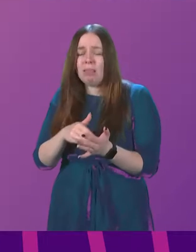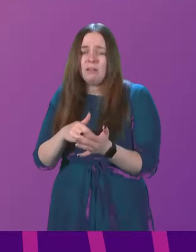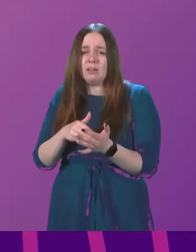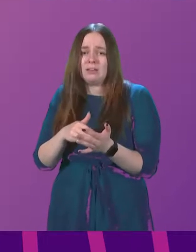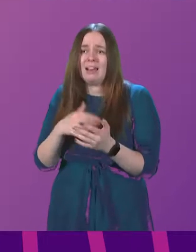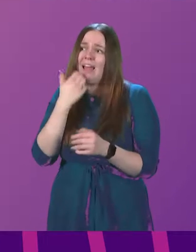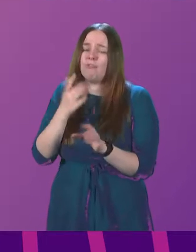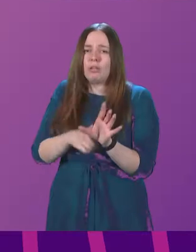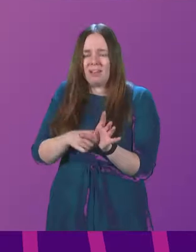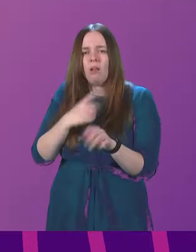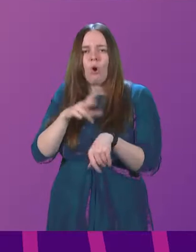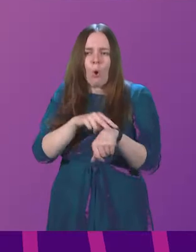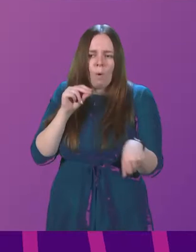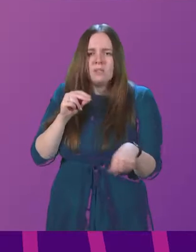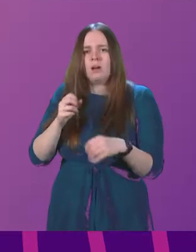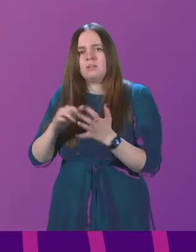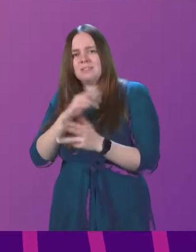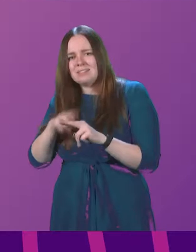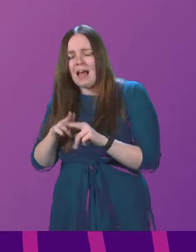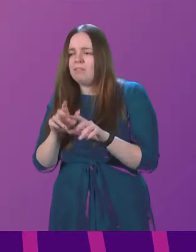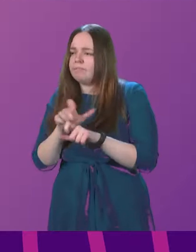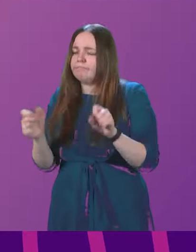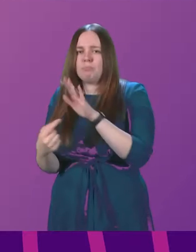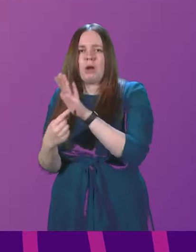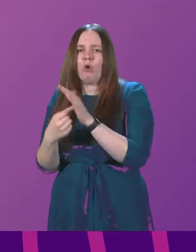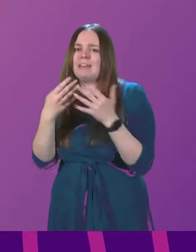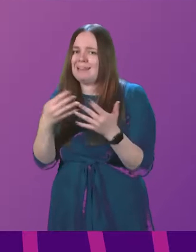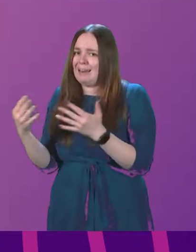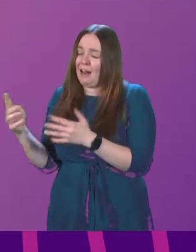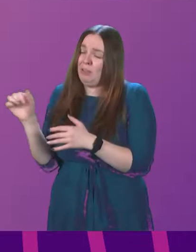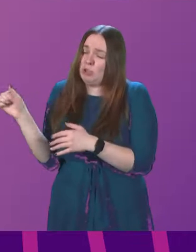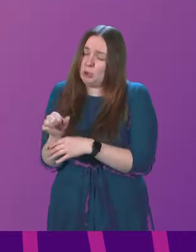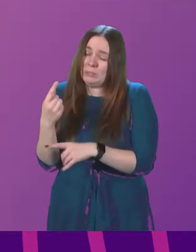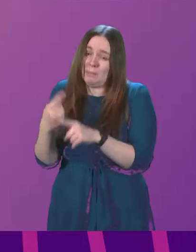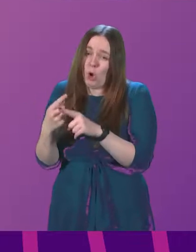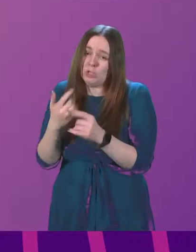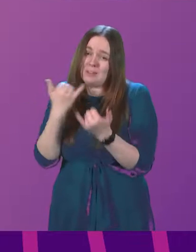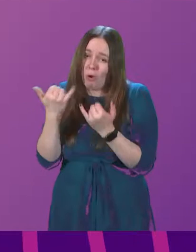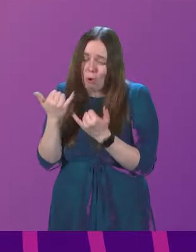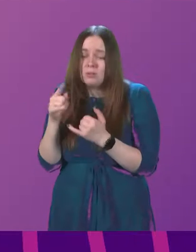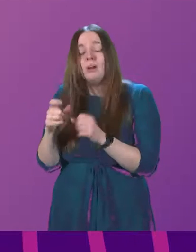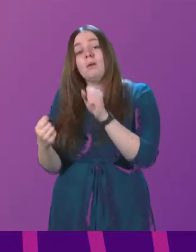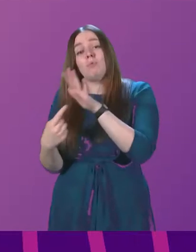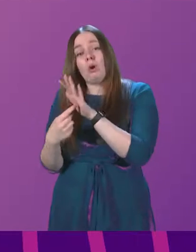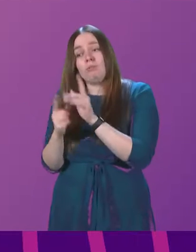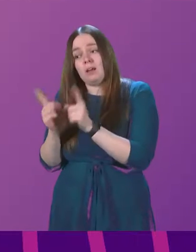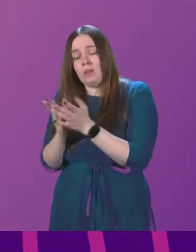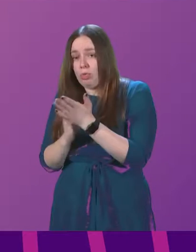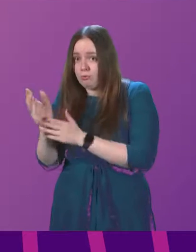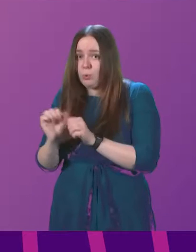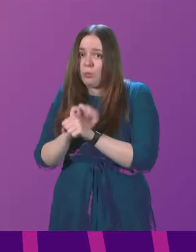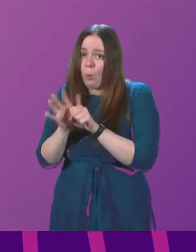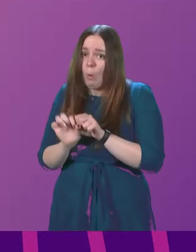And the officers and staff continue to prioritise 999 as they should do emergency calls. And whilst they prioritise them through the coronavirus